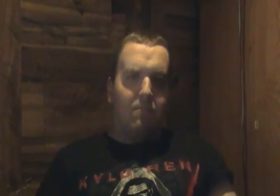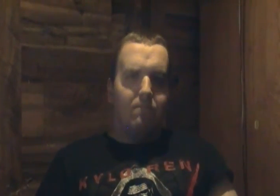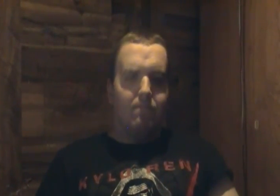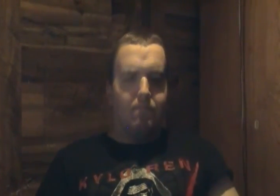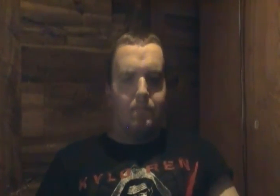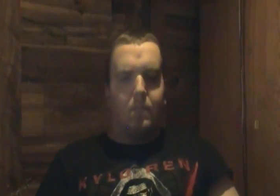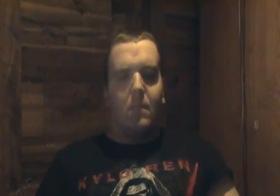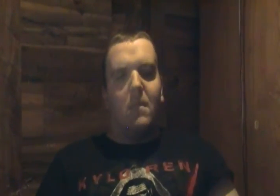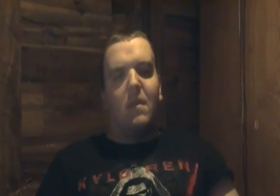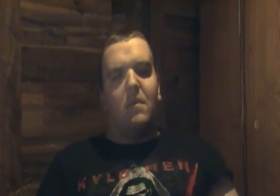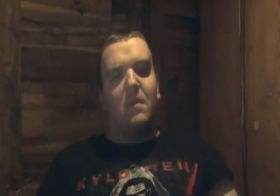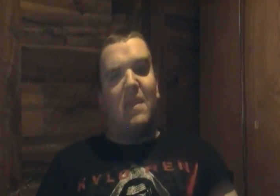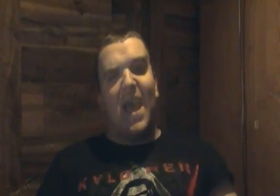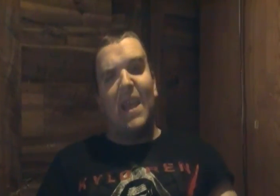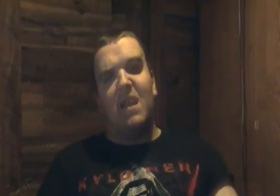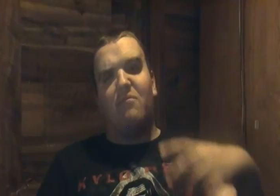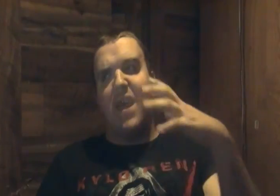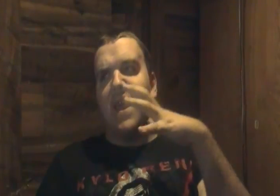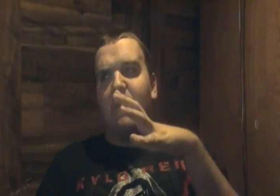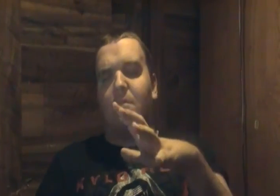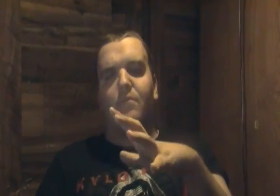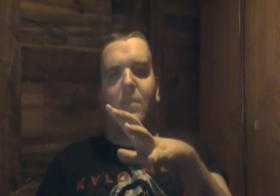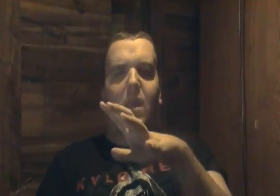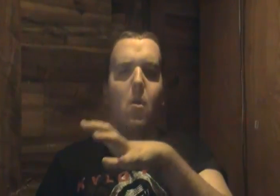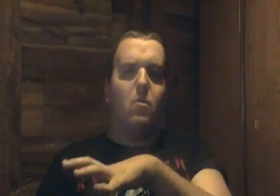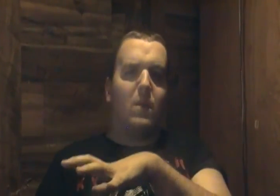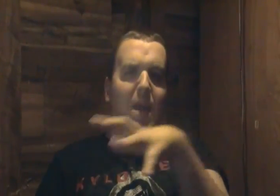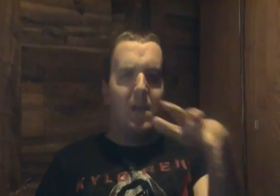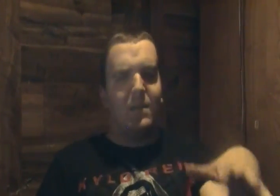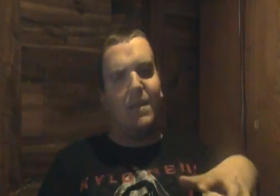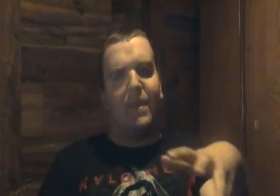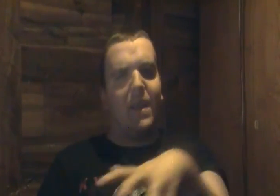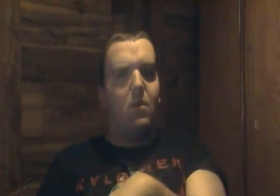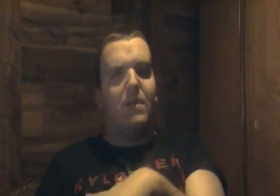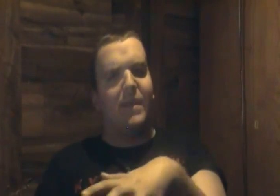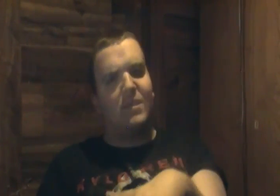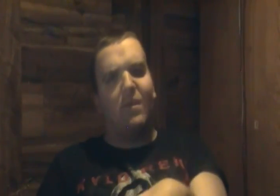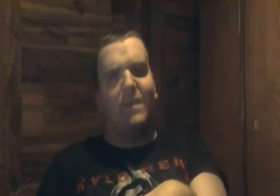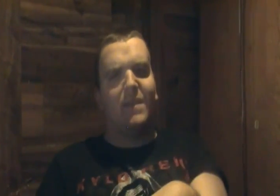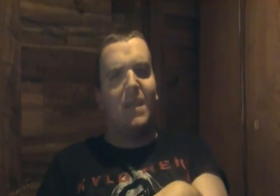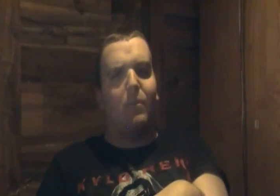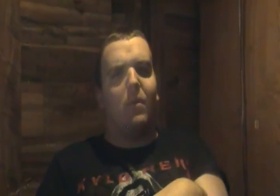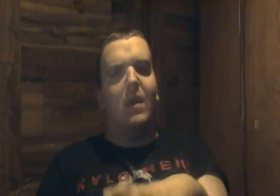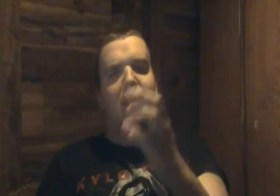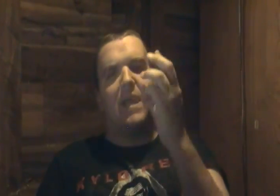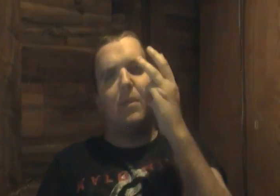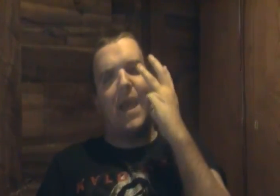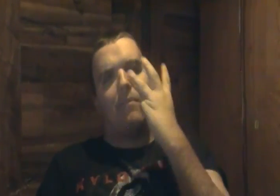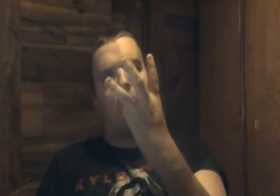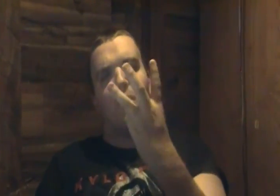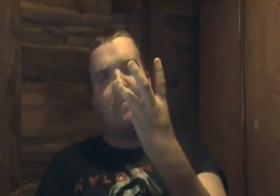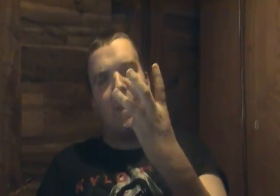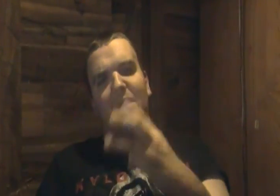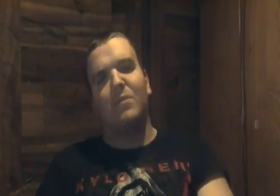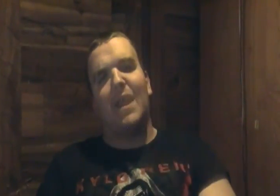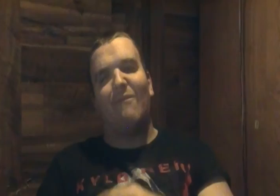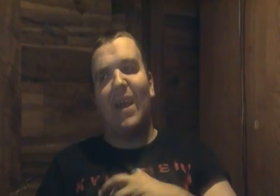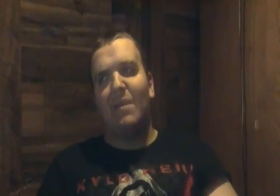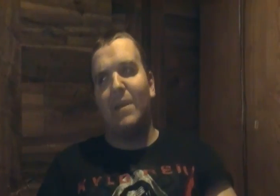that if they go and if they go if they started in the temple they would have three minutes when they find the